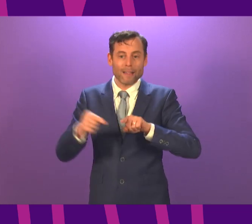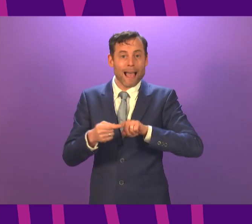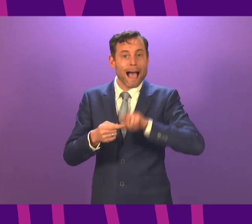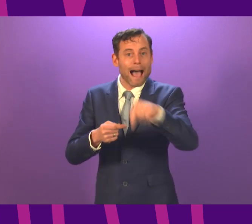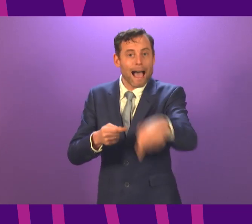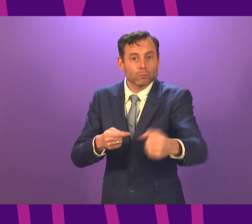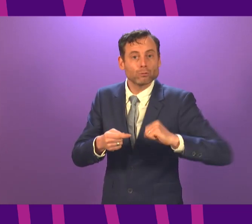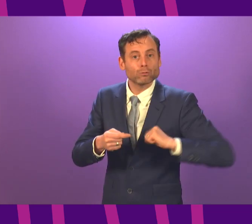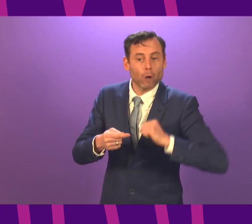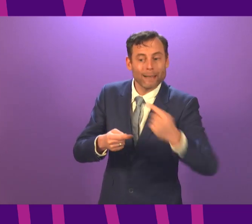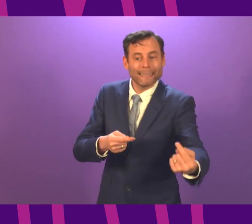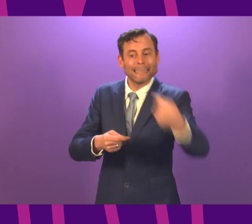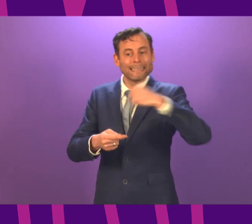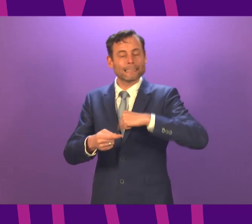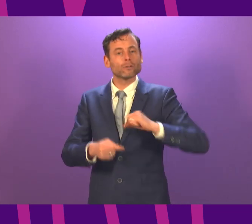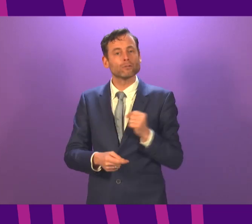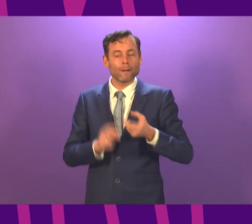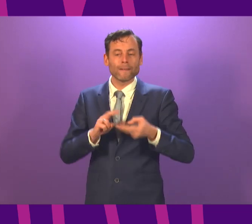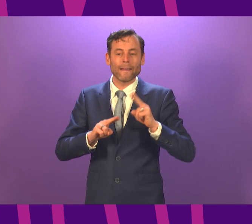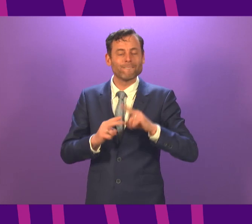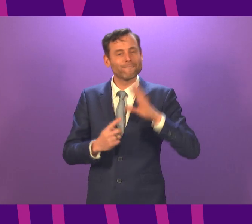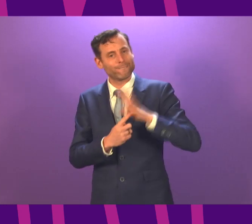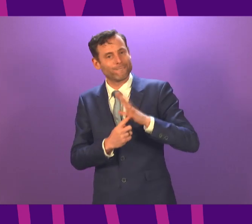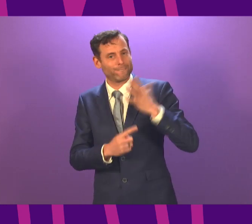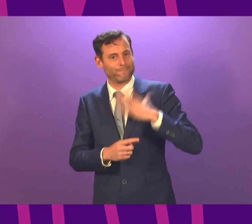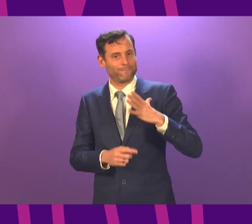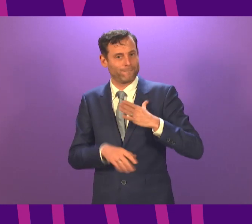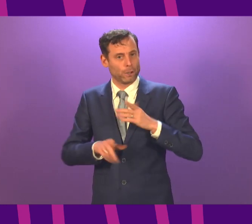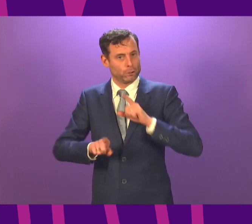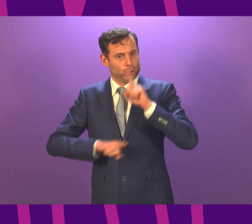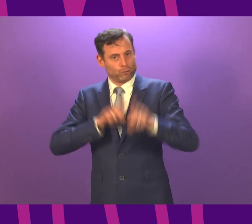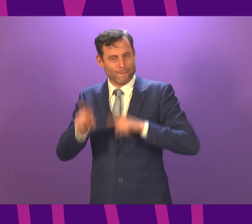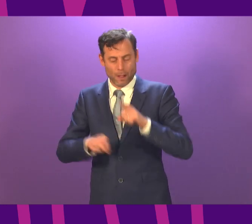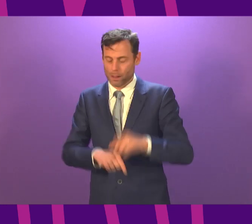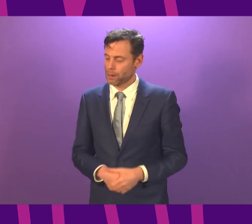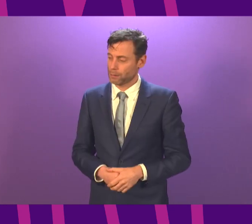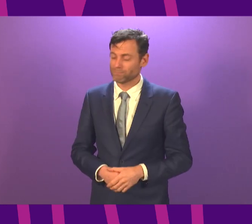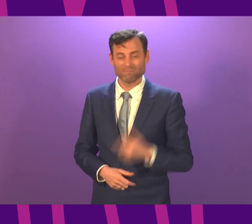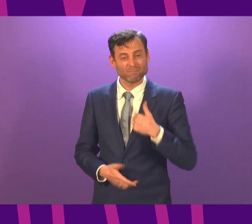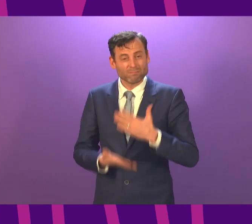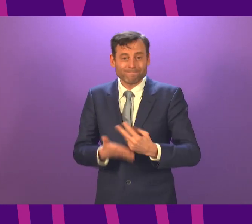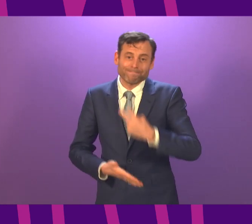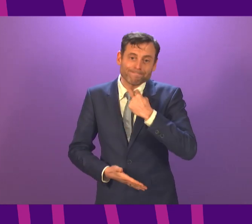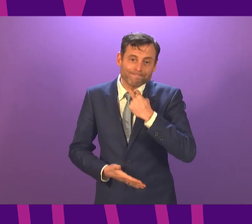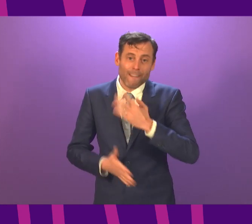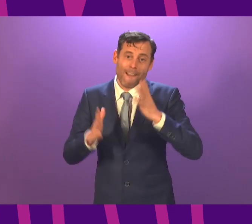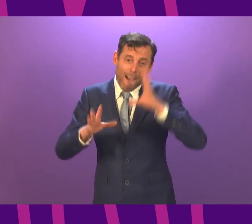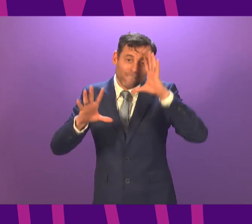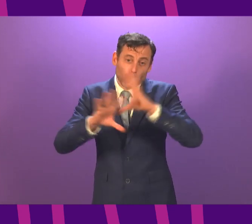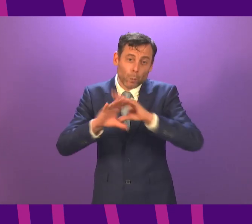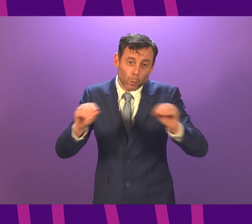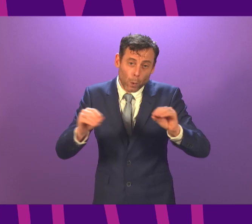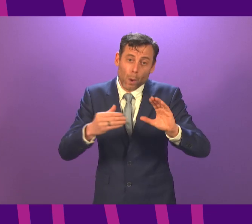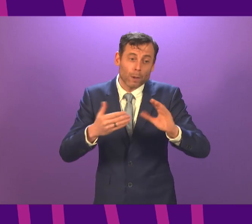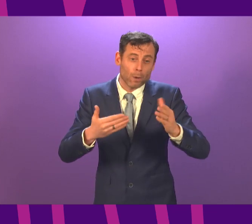measures will come into effect on Friday of this week. It is with real regret that we consider it necessary for places of